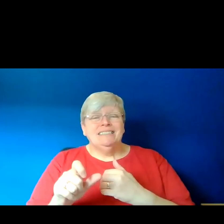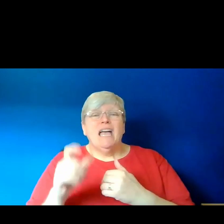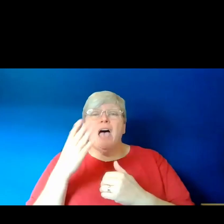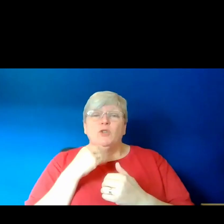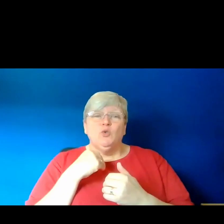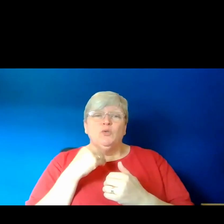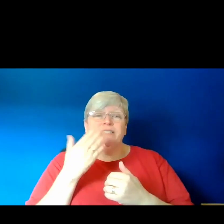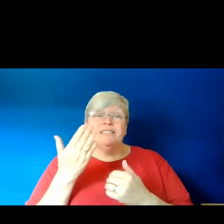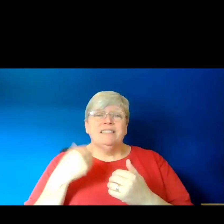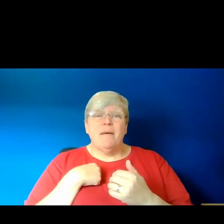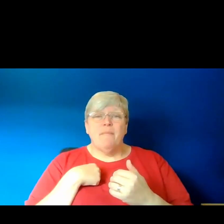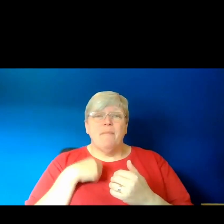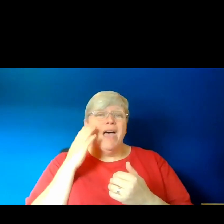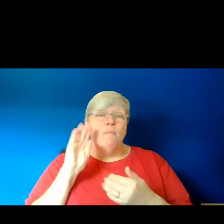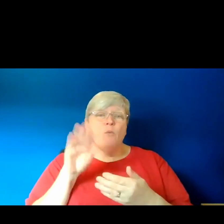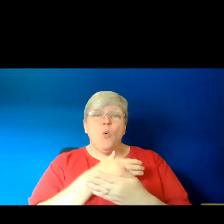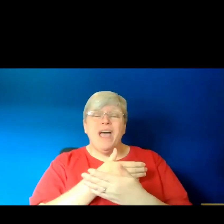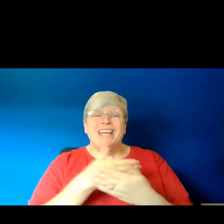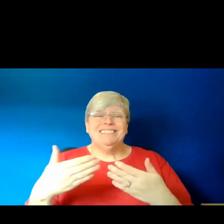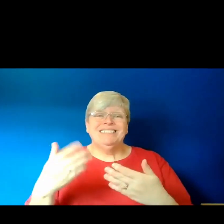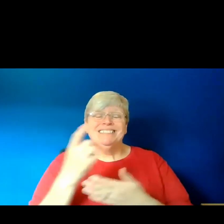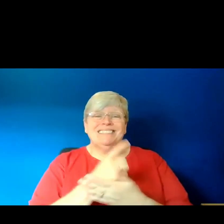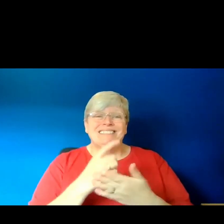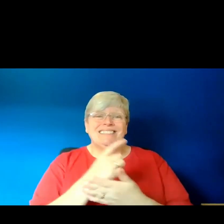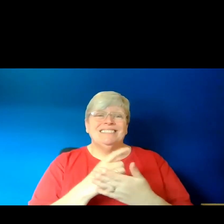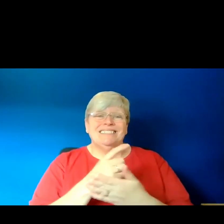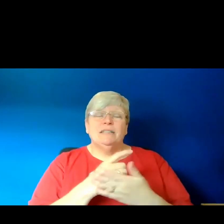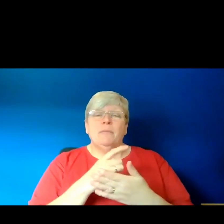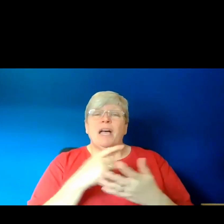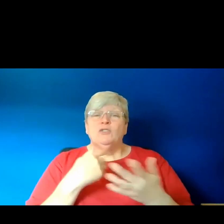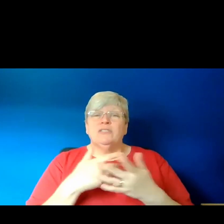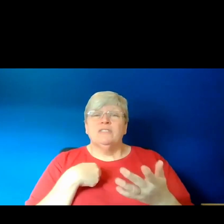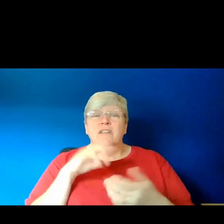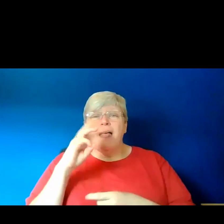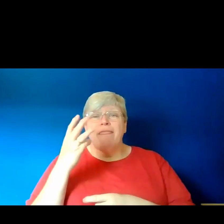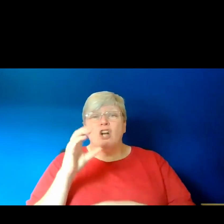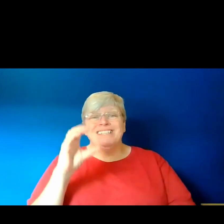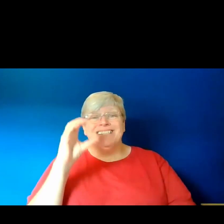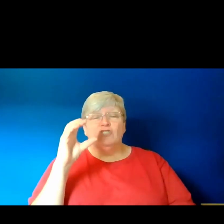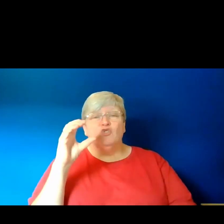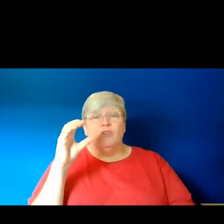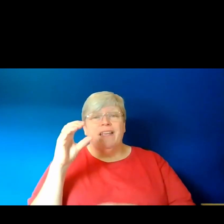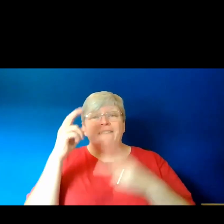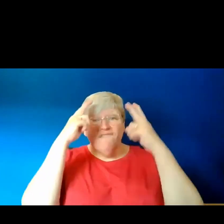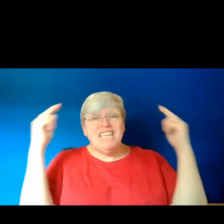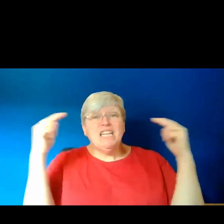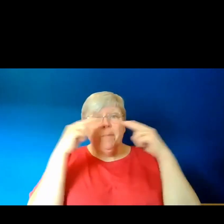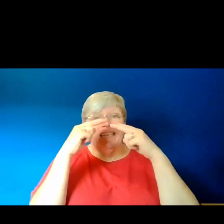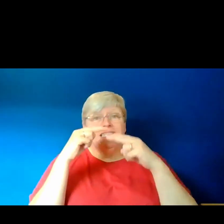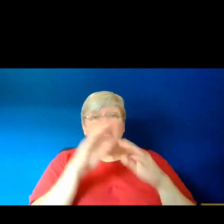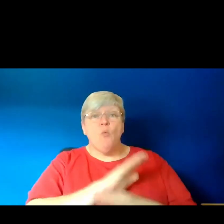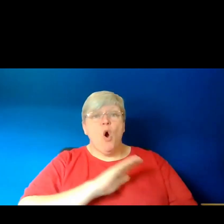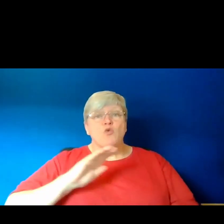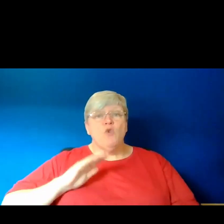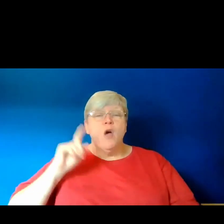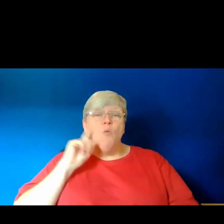is my poetic sequence about Zhu Thi Trinh, who was a third century Vietnamese warrior woman, and she led